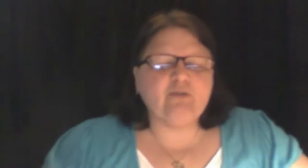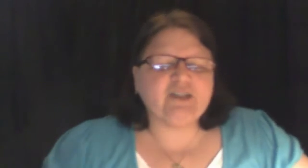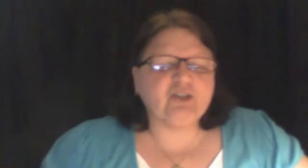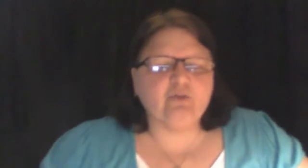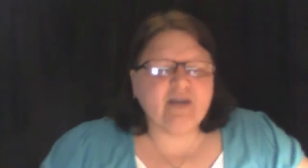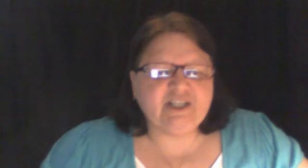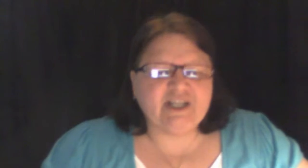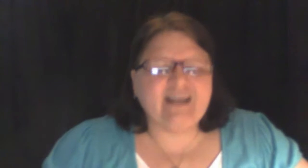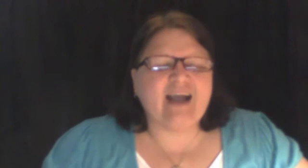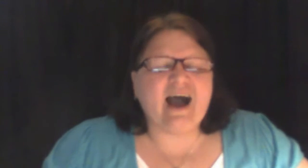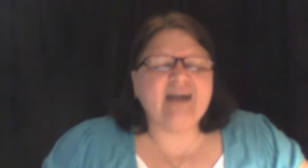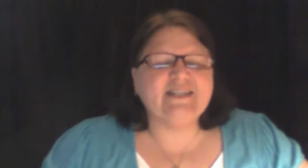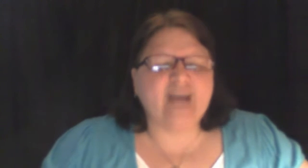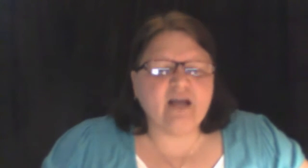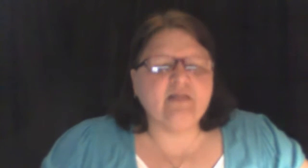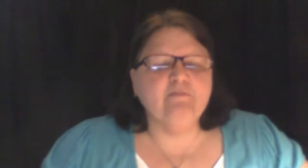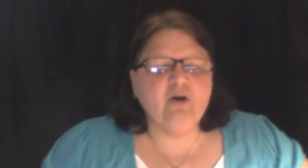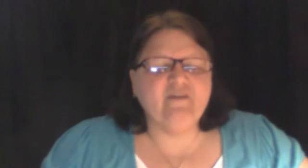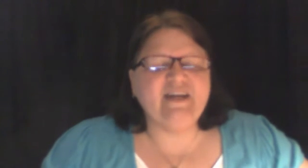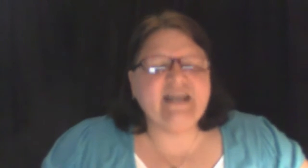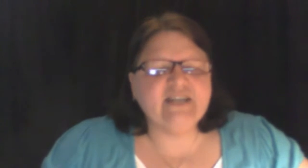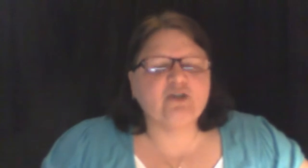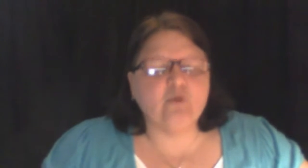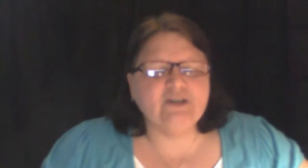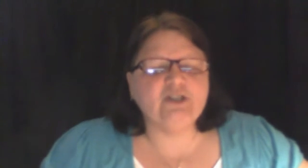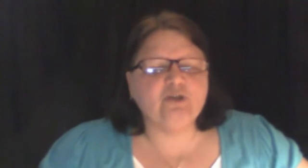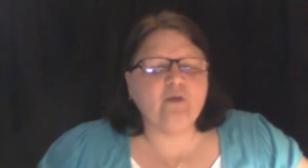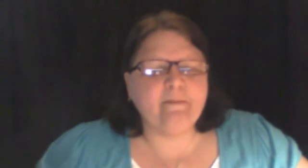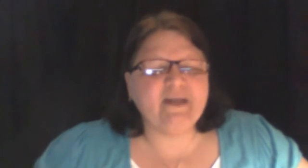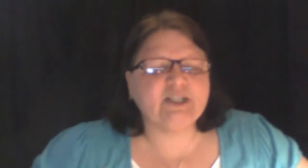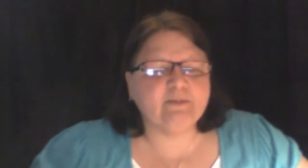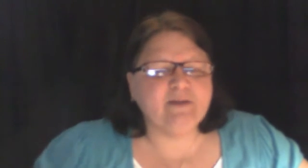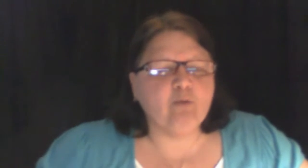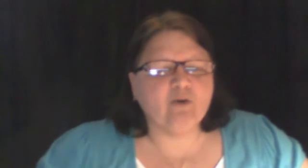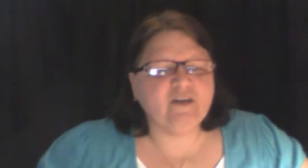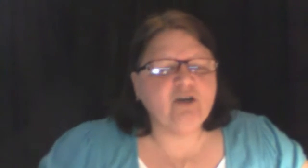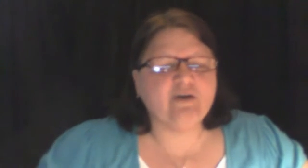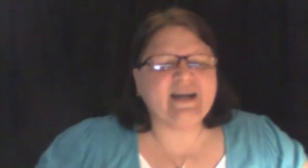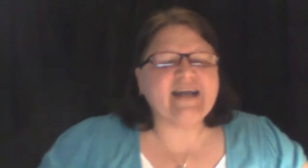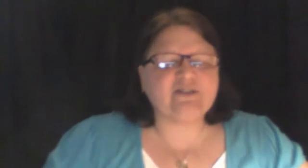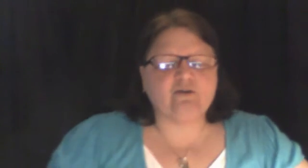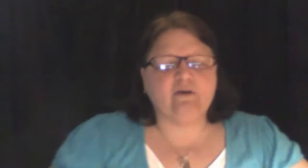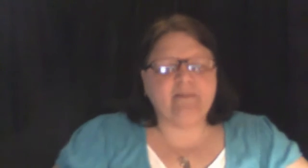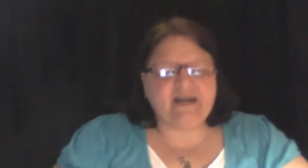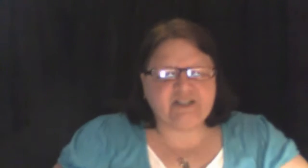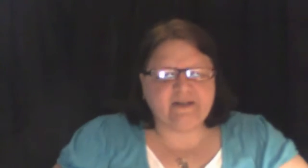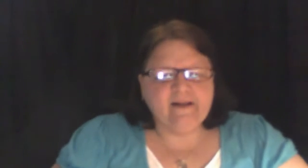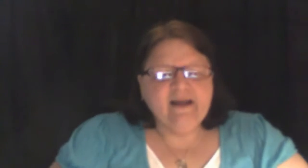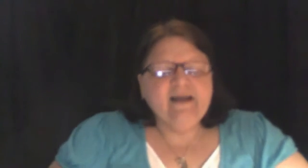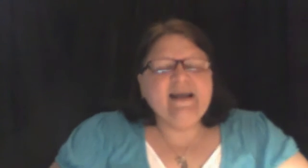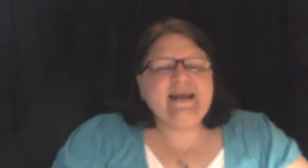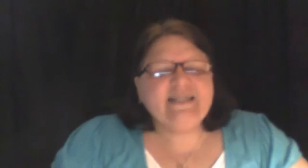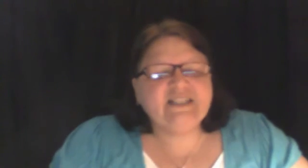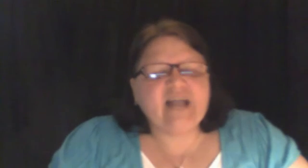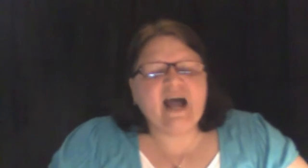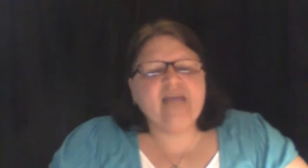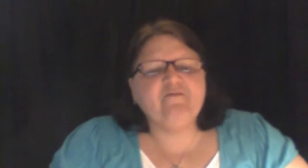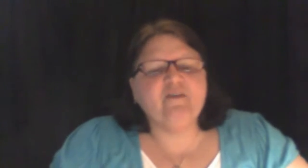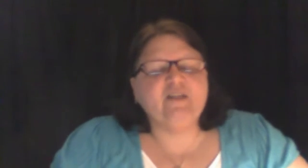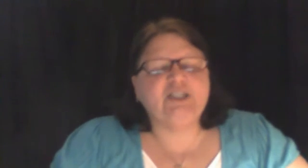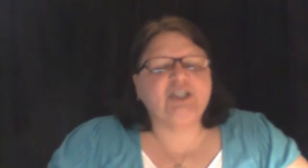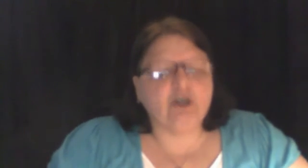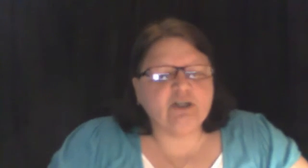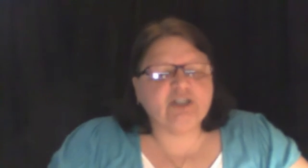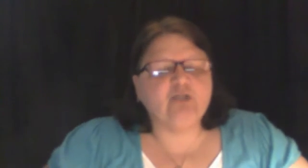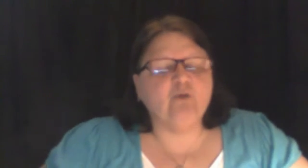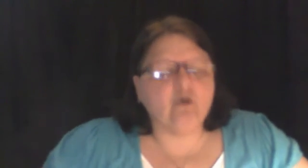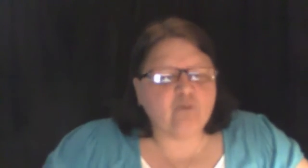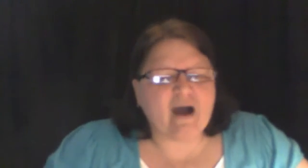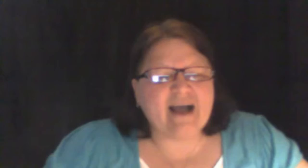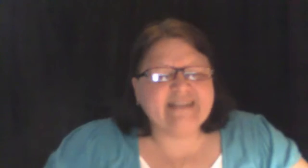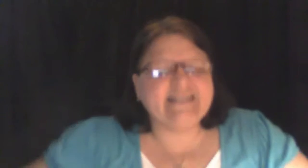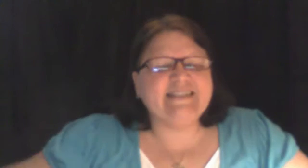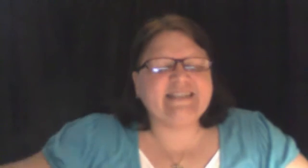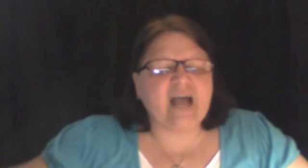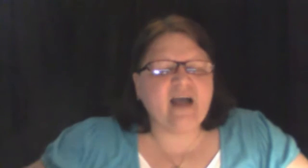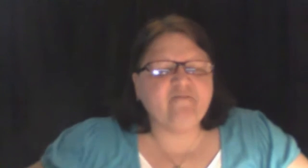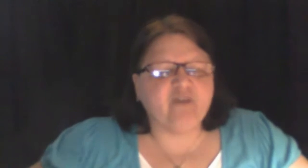restoration, God is on the move and he is going to do immeasurably more than you could ask or imagine. It is time for the church to arise. It is time for